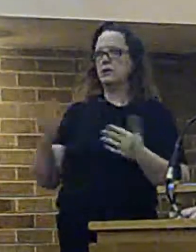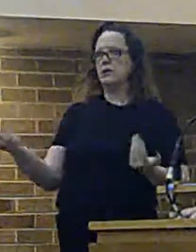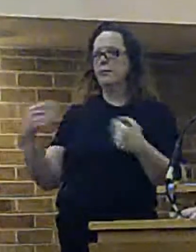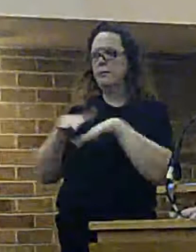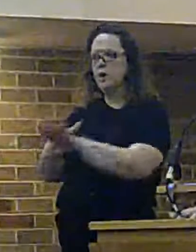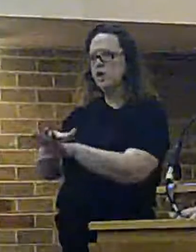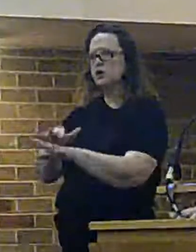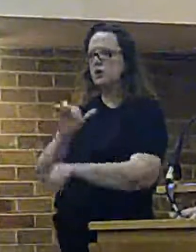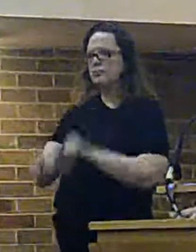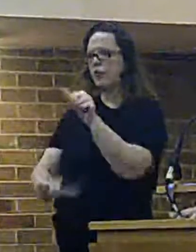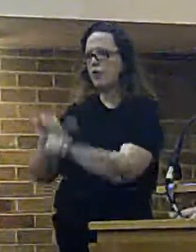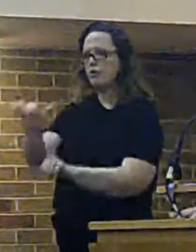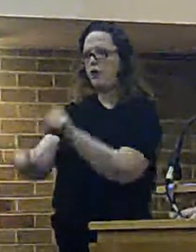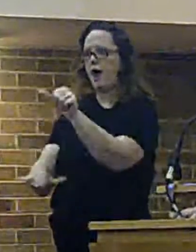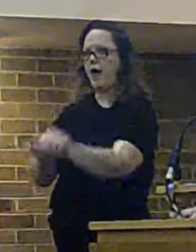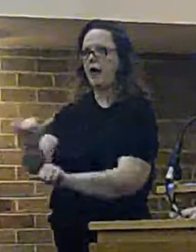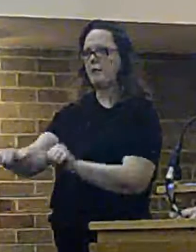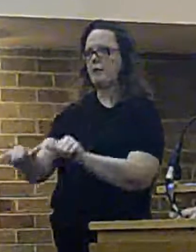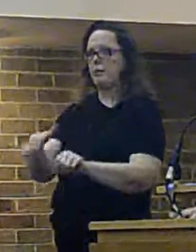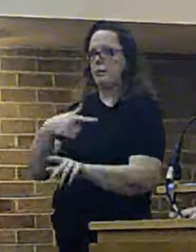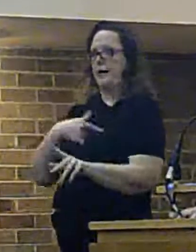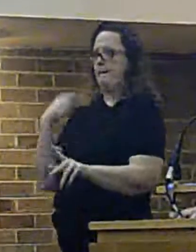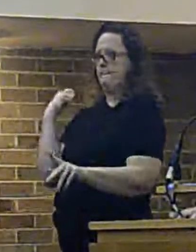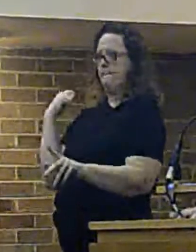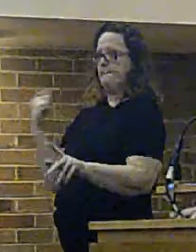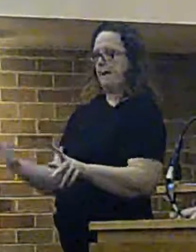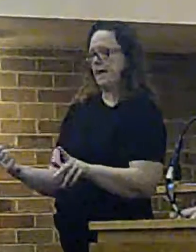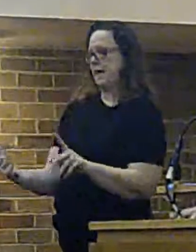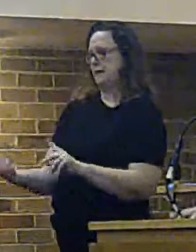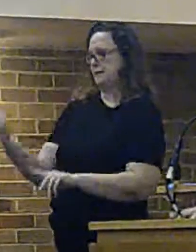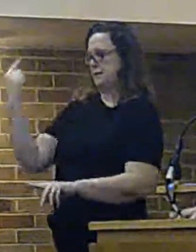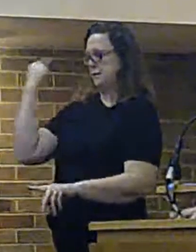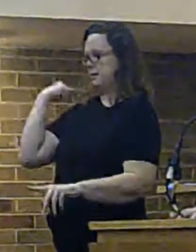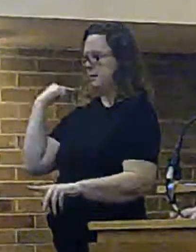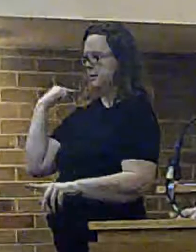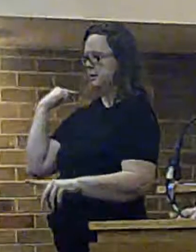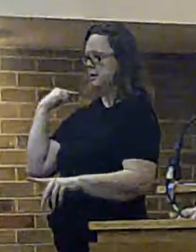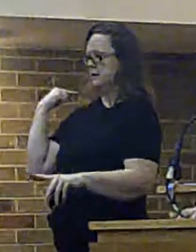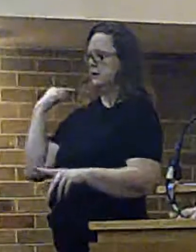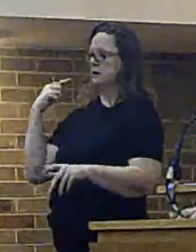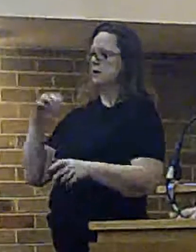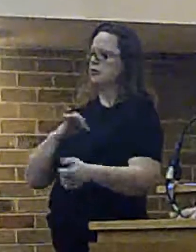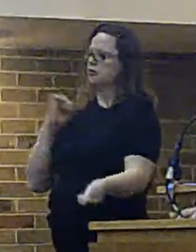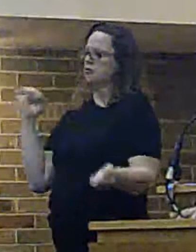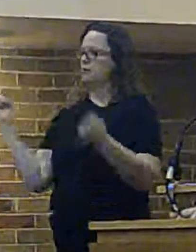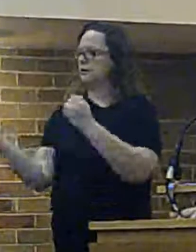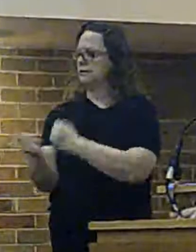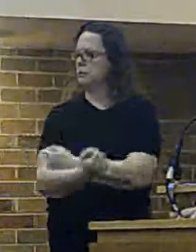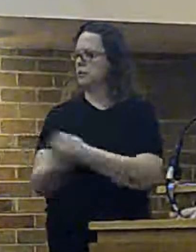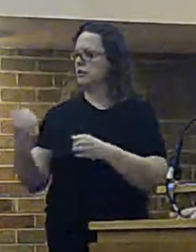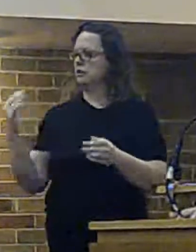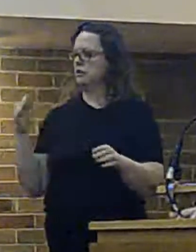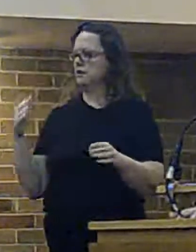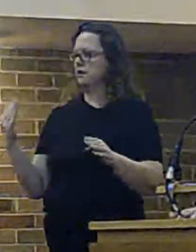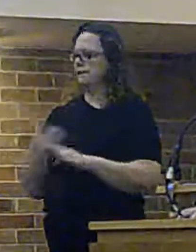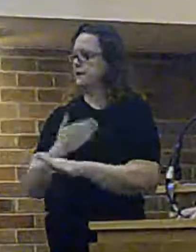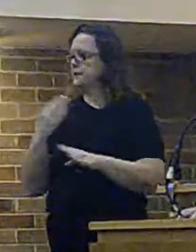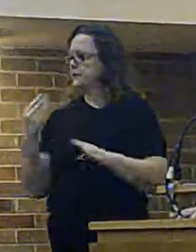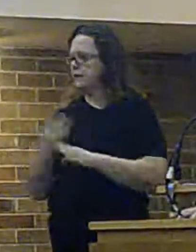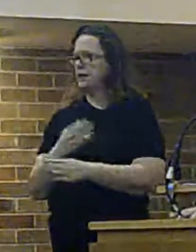We were required to bid earlier in the year to something called the Transformation and Efficiencies Fund.